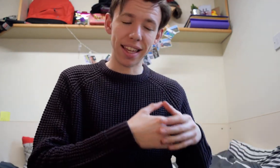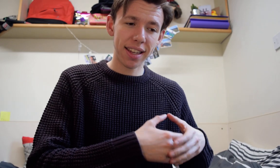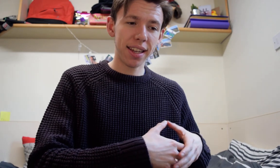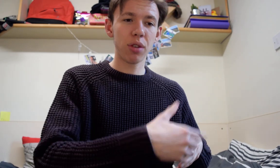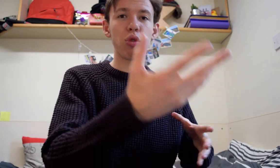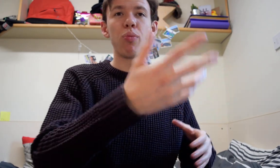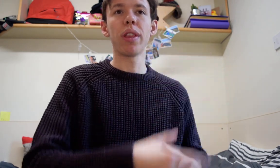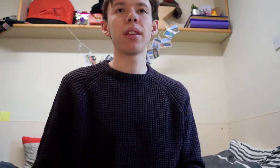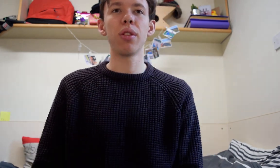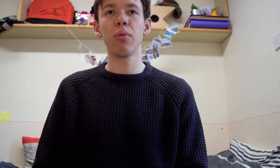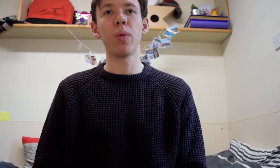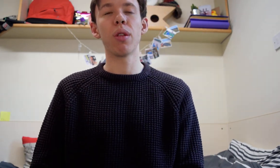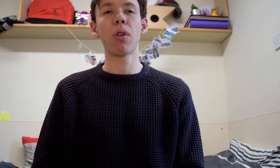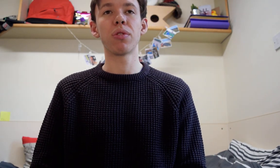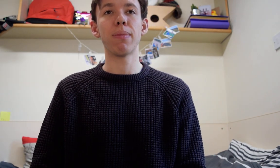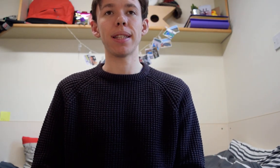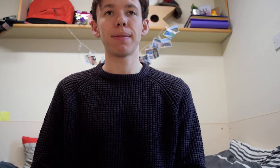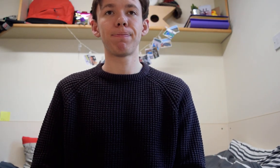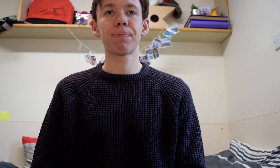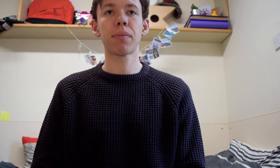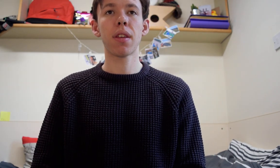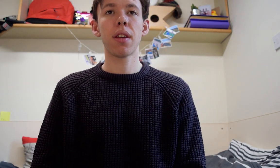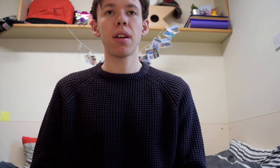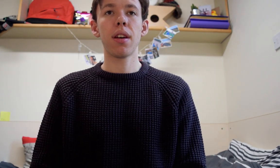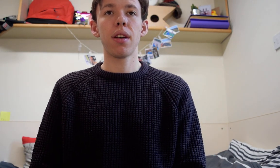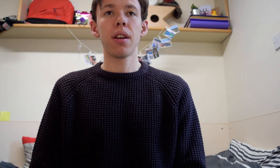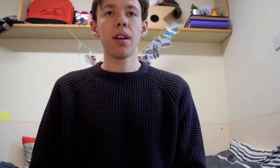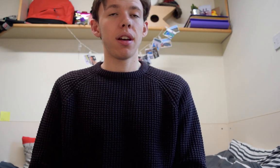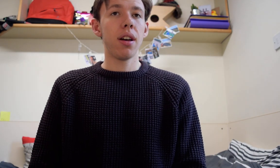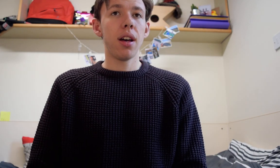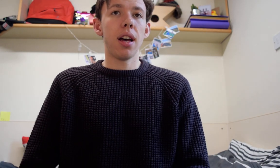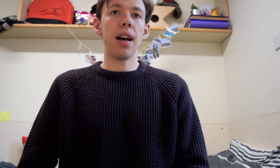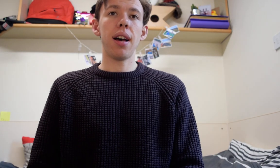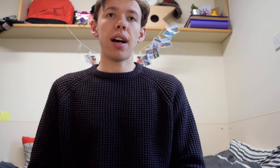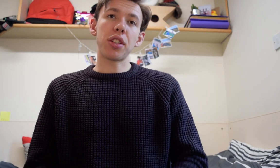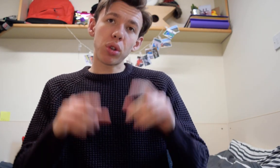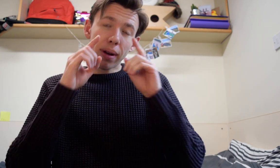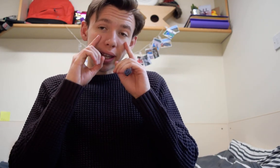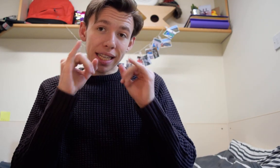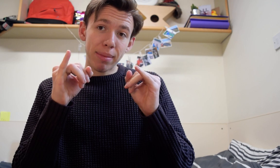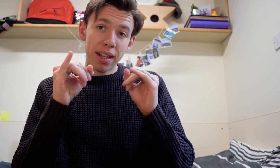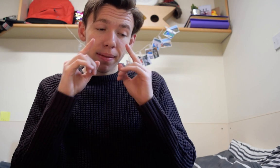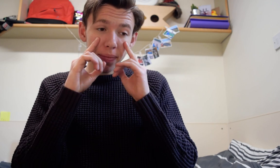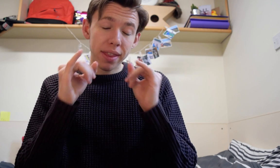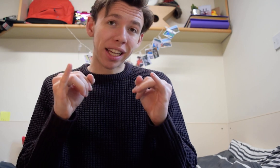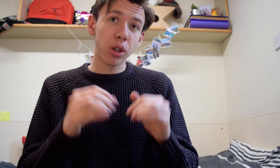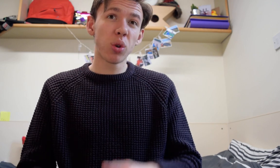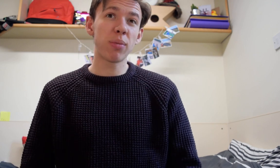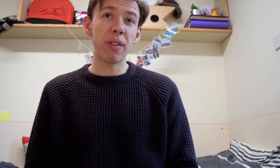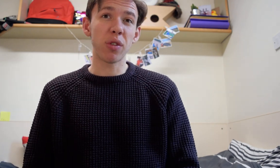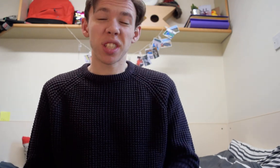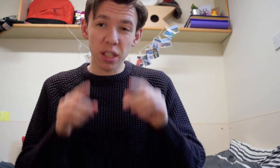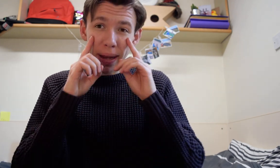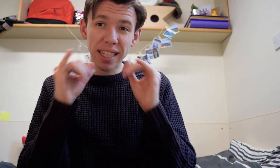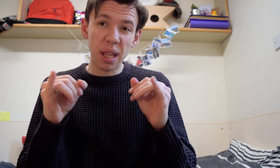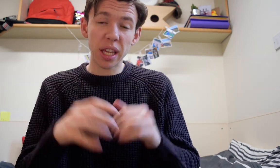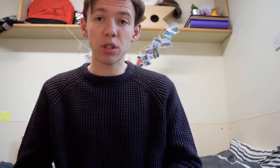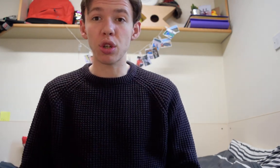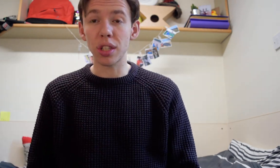room with with the rows of beds I talked about examine that could also be for a suspected thing so you could